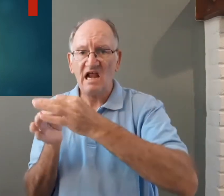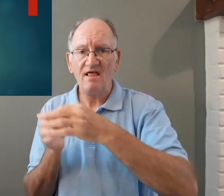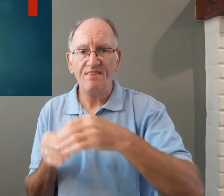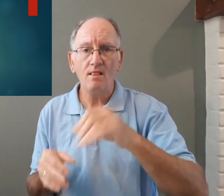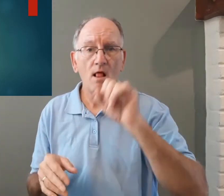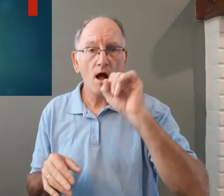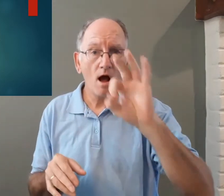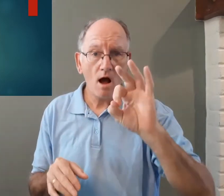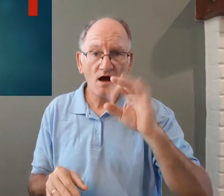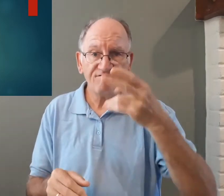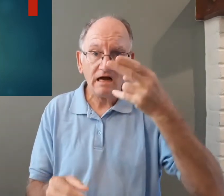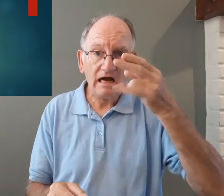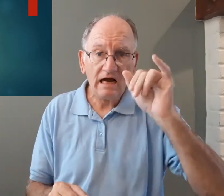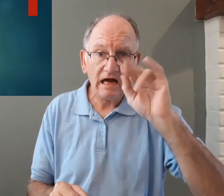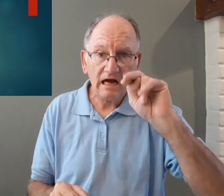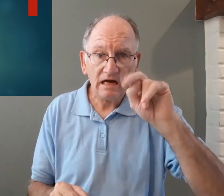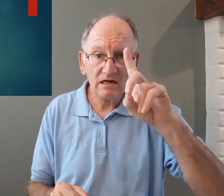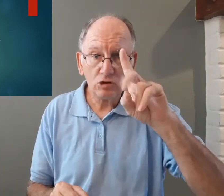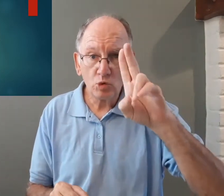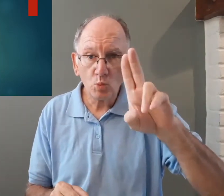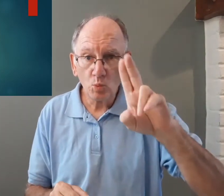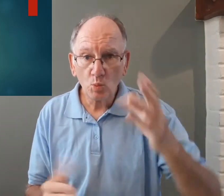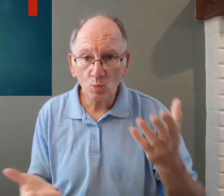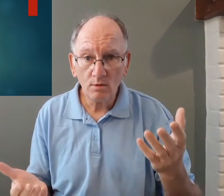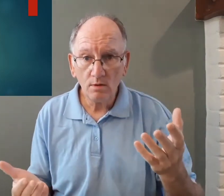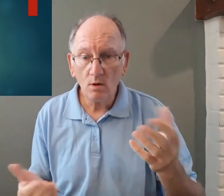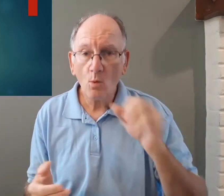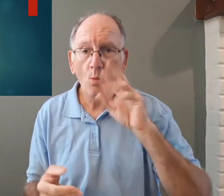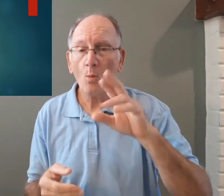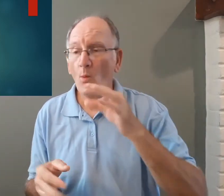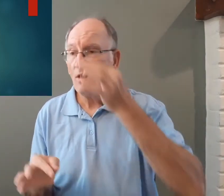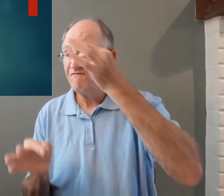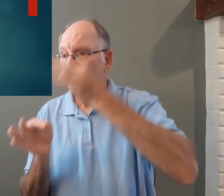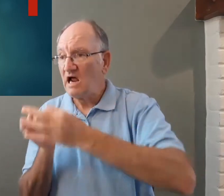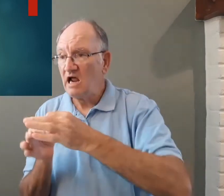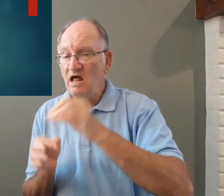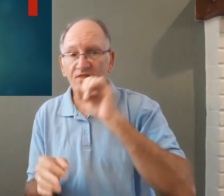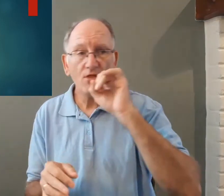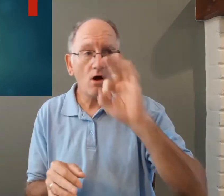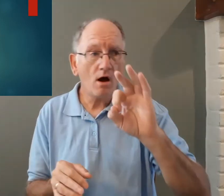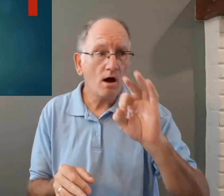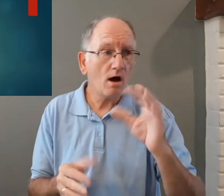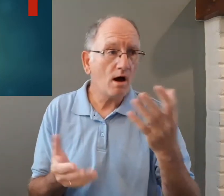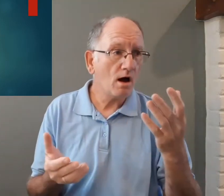what is it about you know is faith Hindu is it faith in